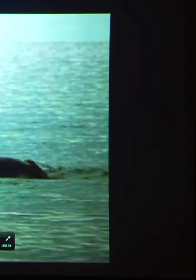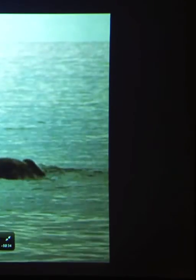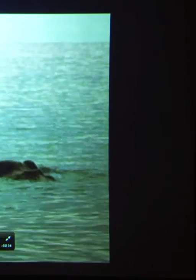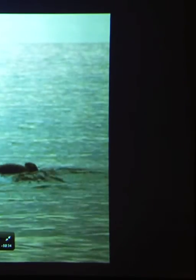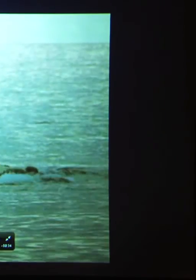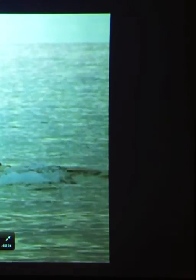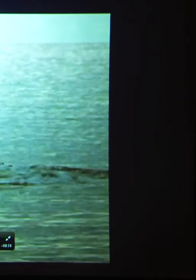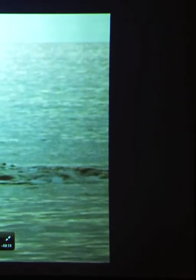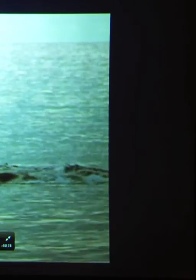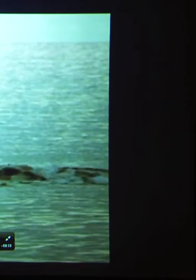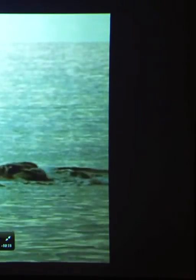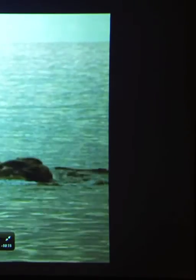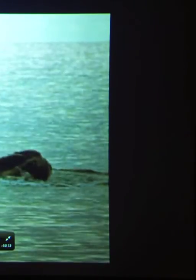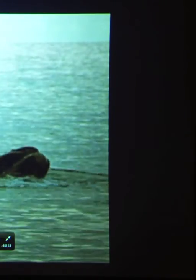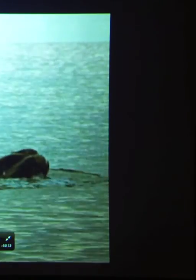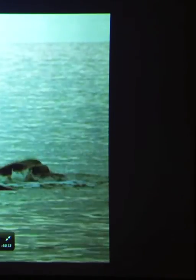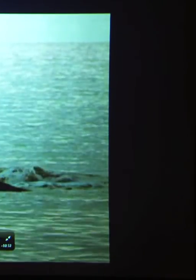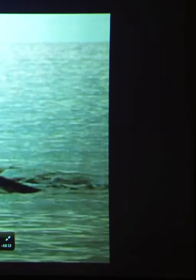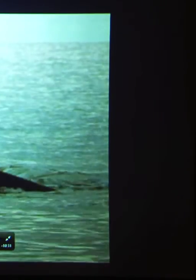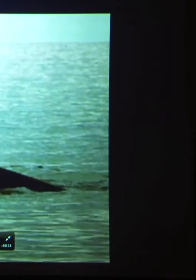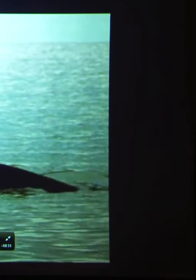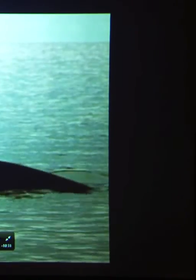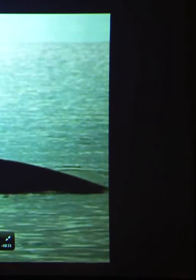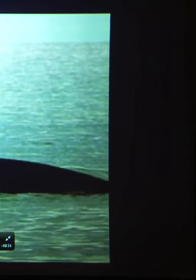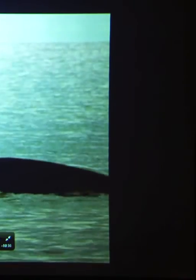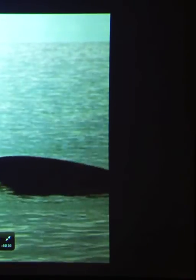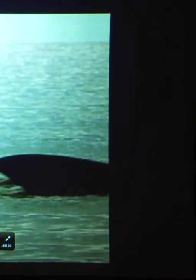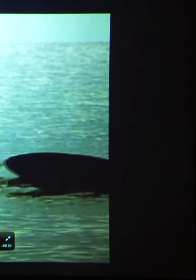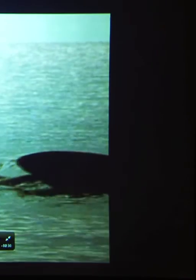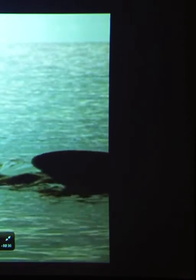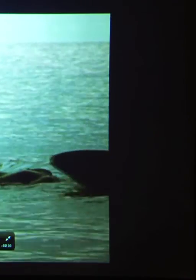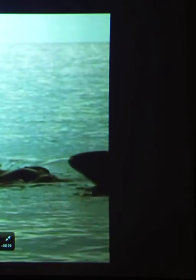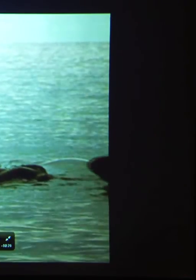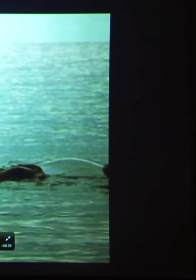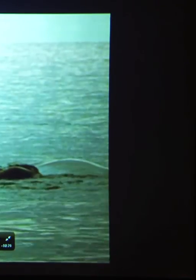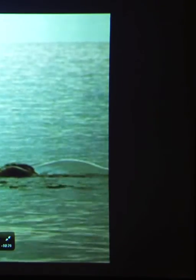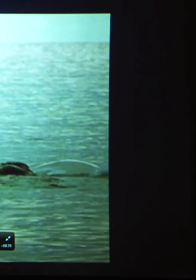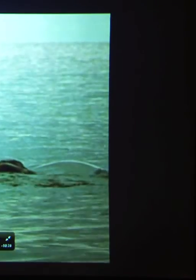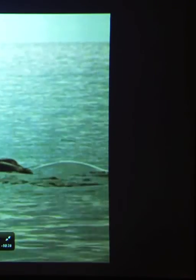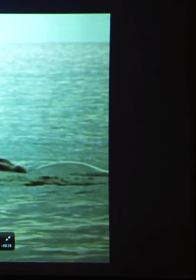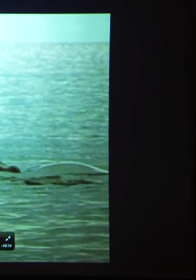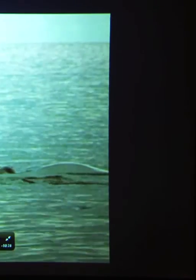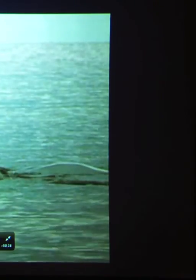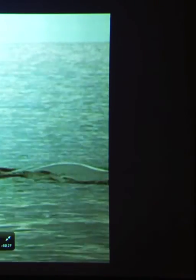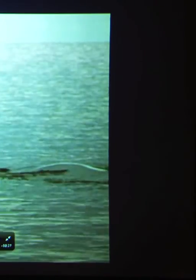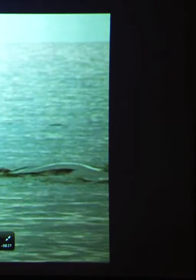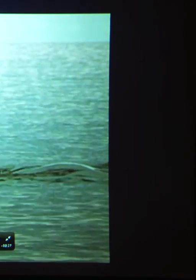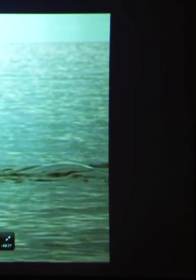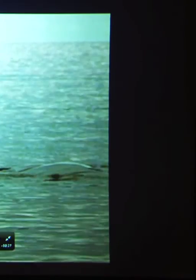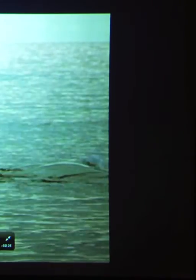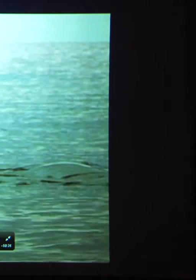And today they're still endangered, but they're protected in the Southern Ocean whale sanctuary, of which New Zealand is a major player.